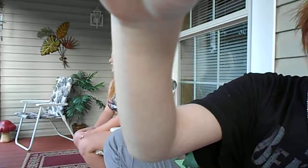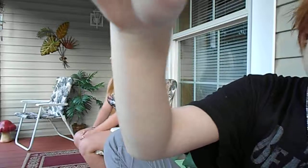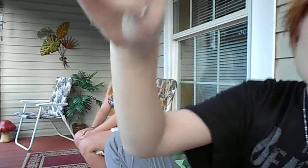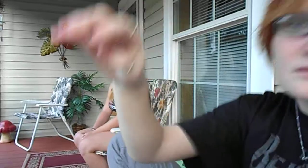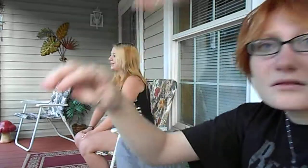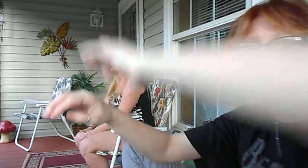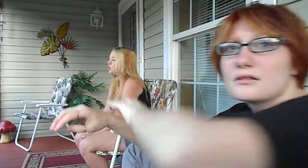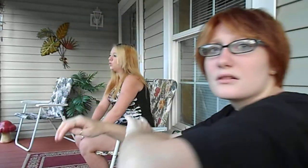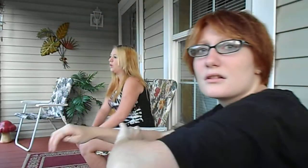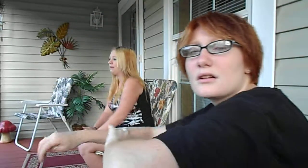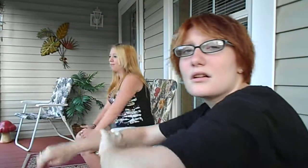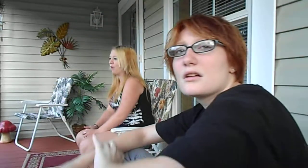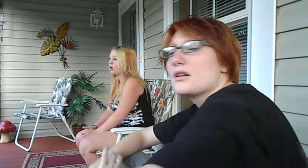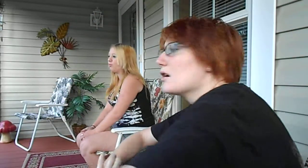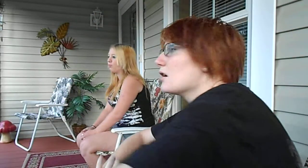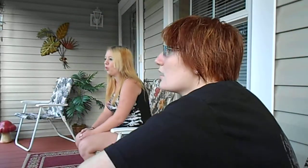I'm Yahoo and Bucklepool